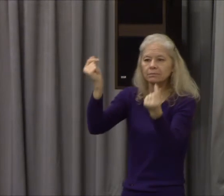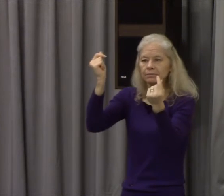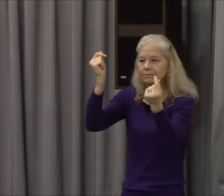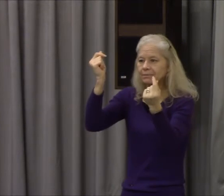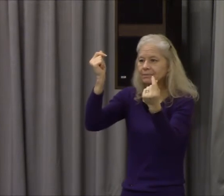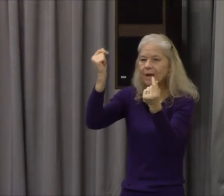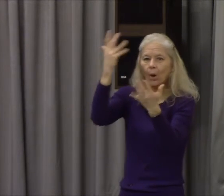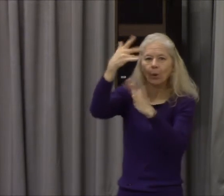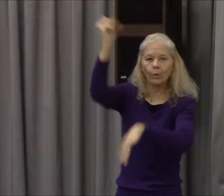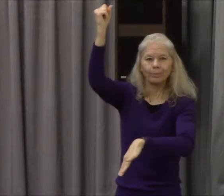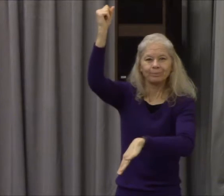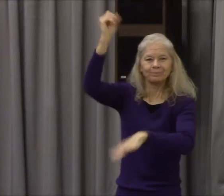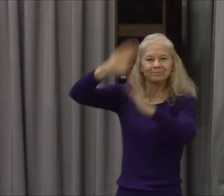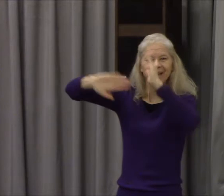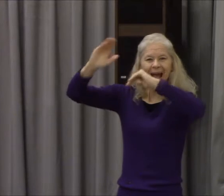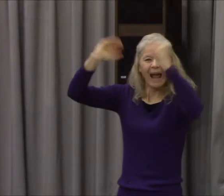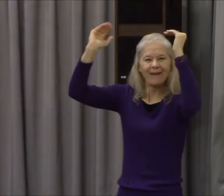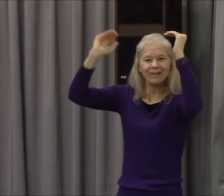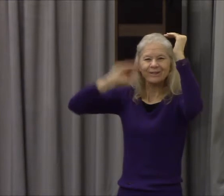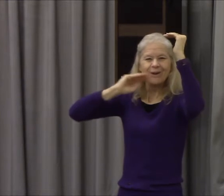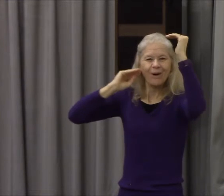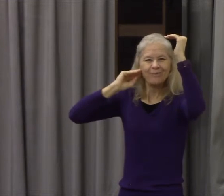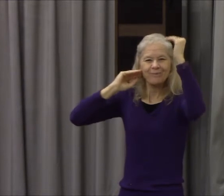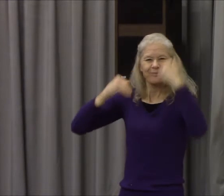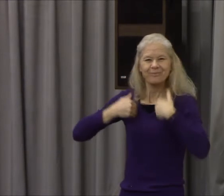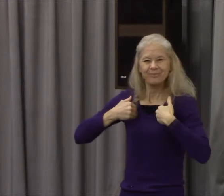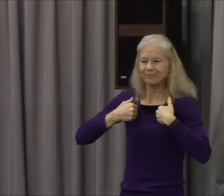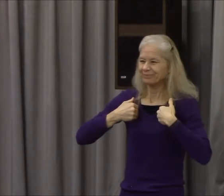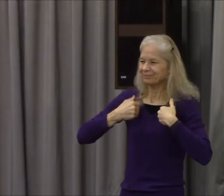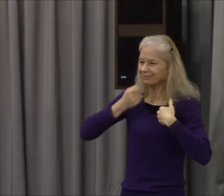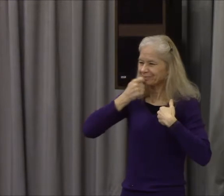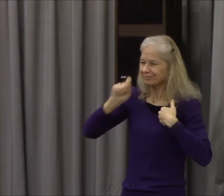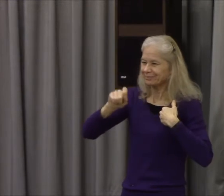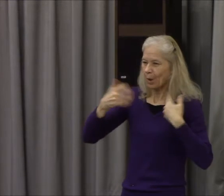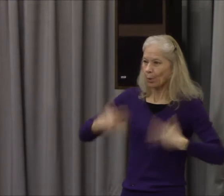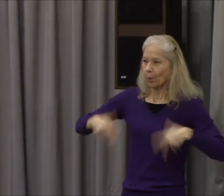what a meeting what a meeting what a meeting